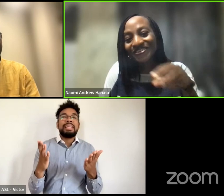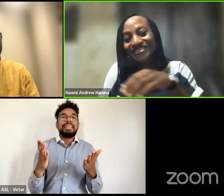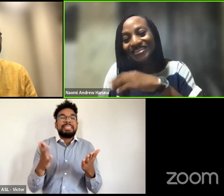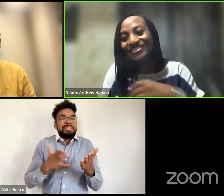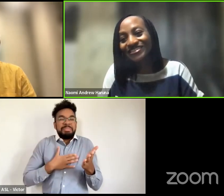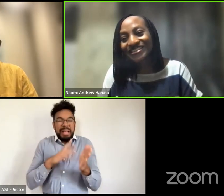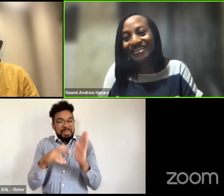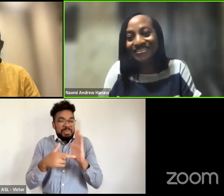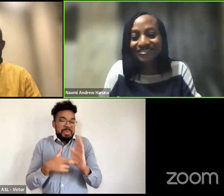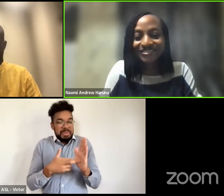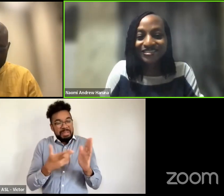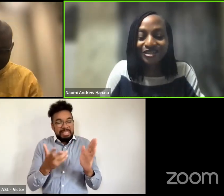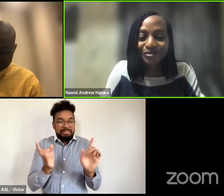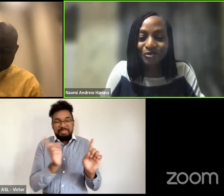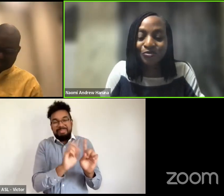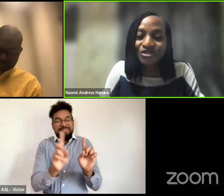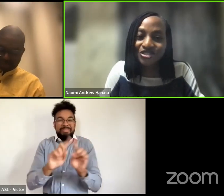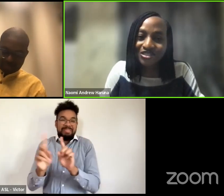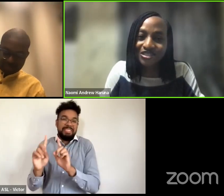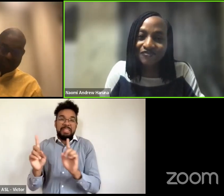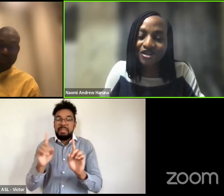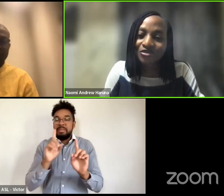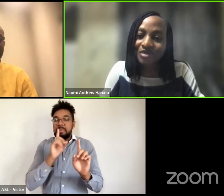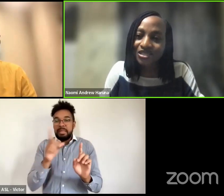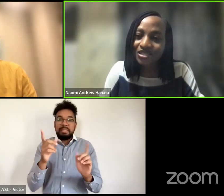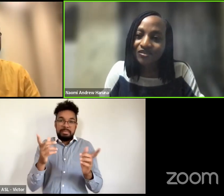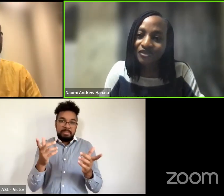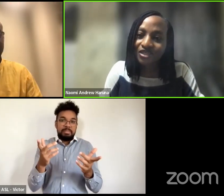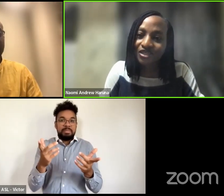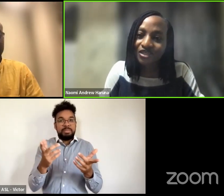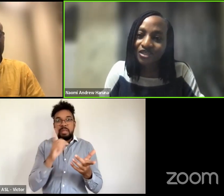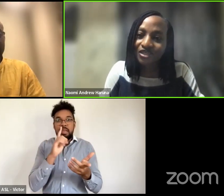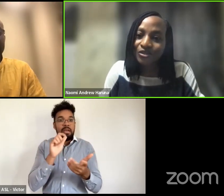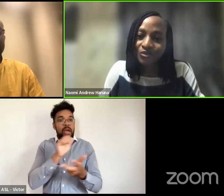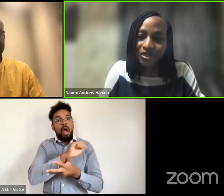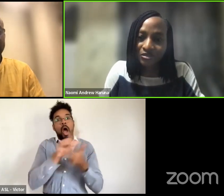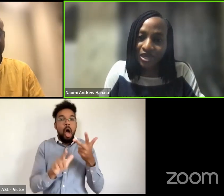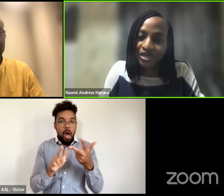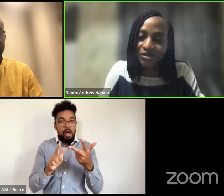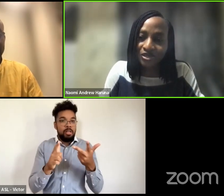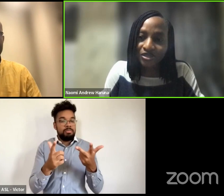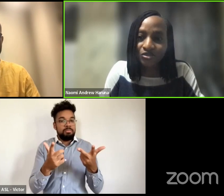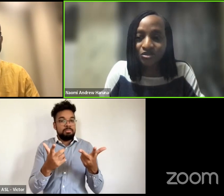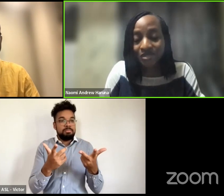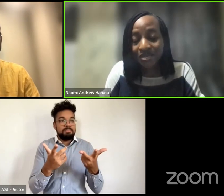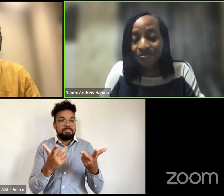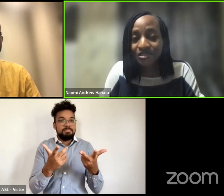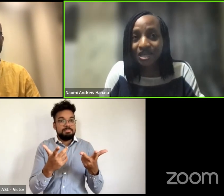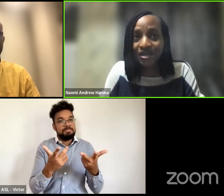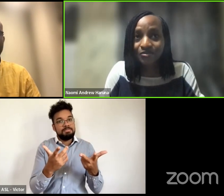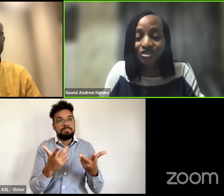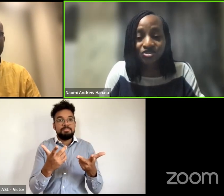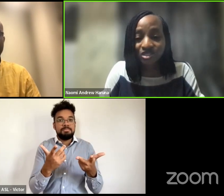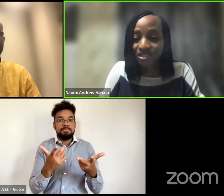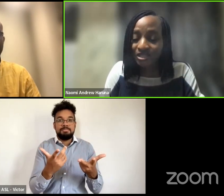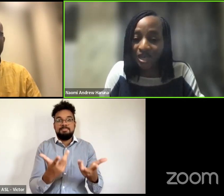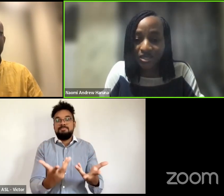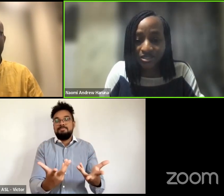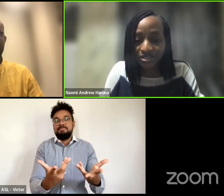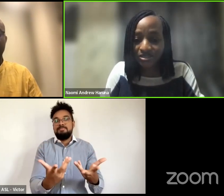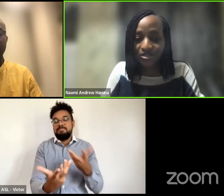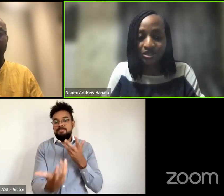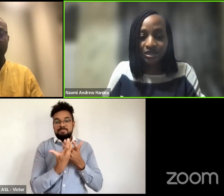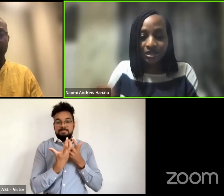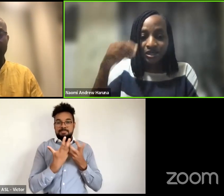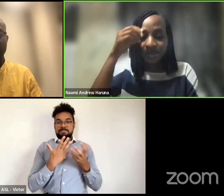but they are all things that oppositions have found myself in within my career so sometimes i am just strictly